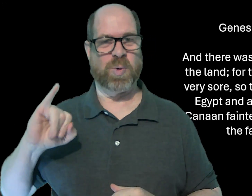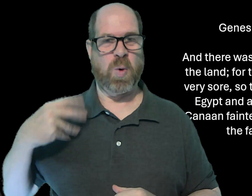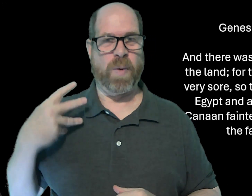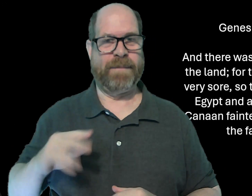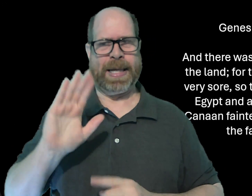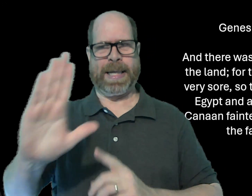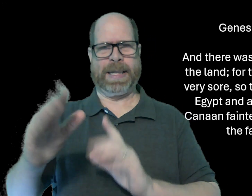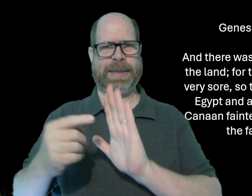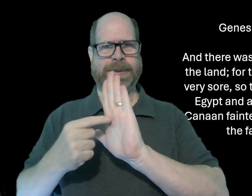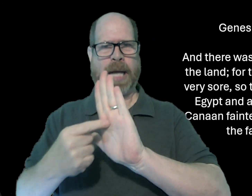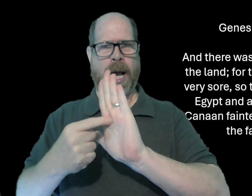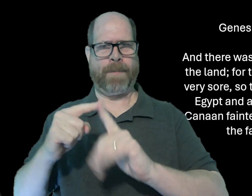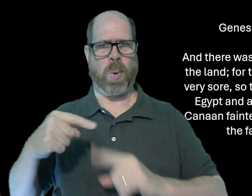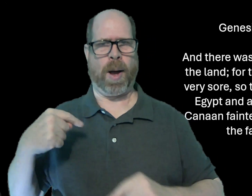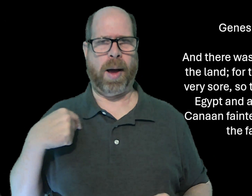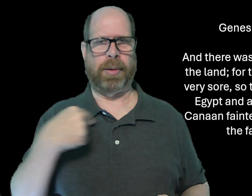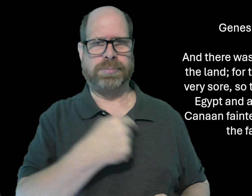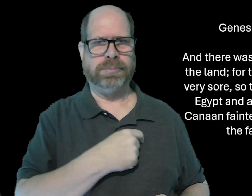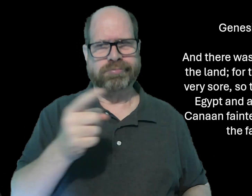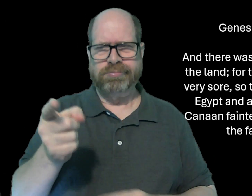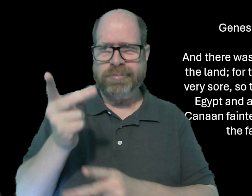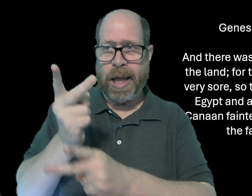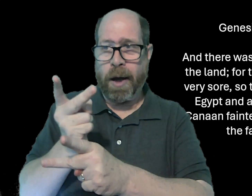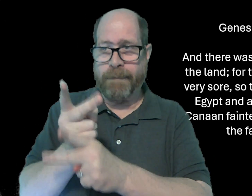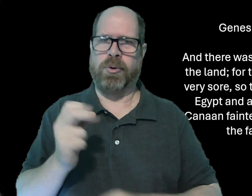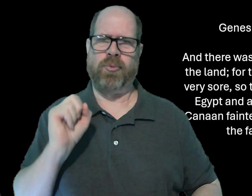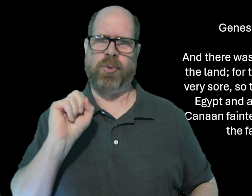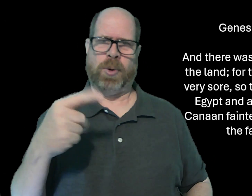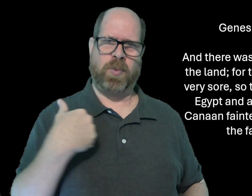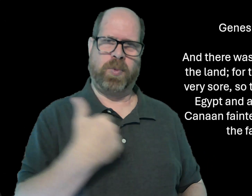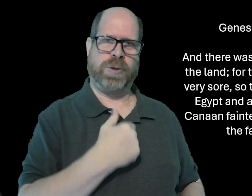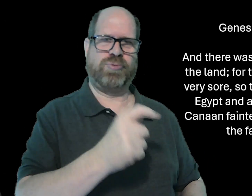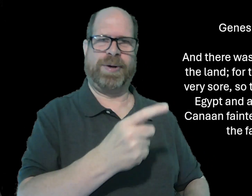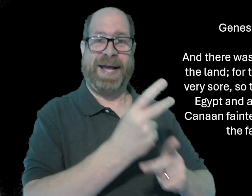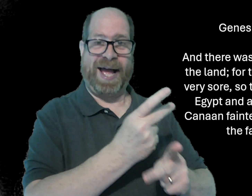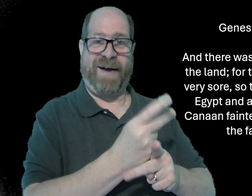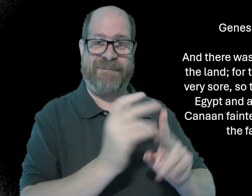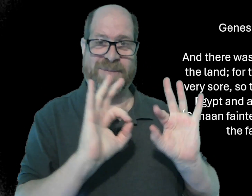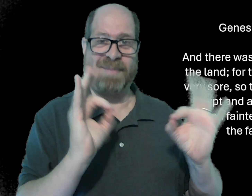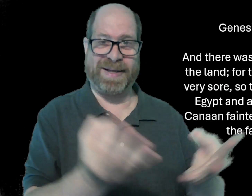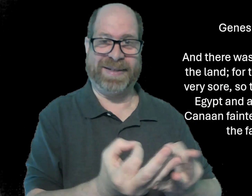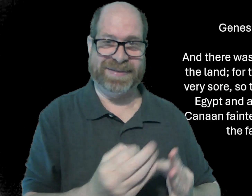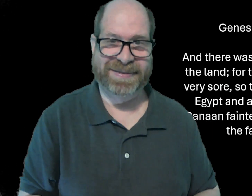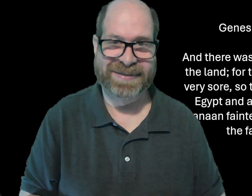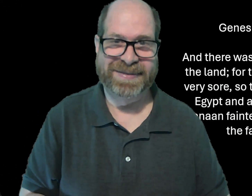And I'm thankful that Joseph gives us a good example that we should take care of our families.